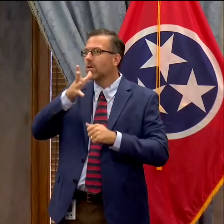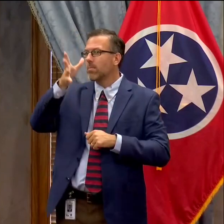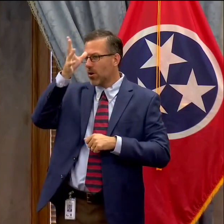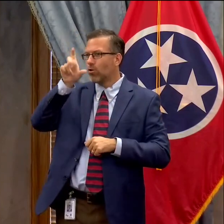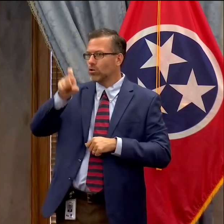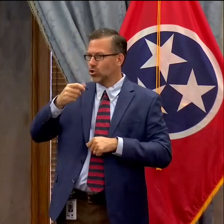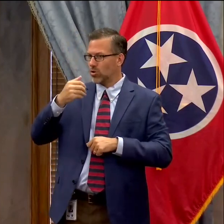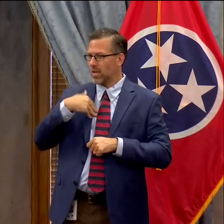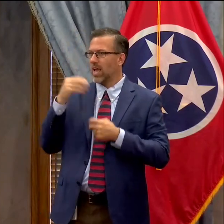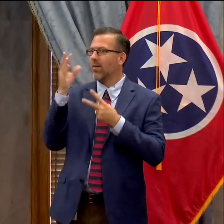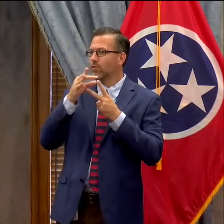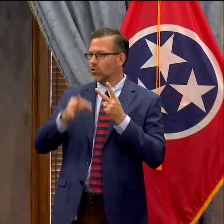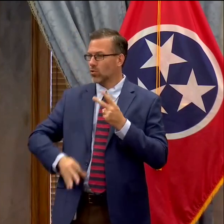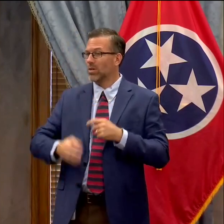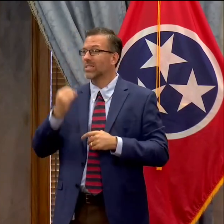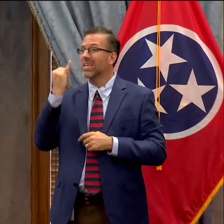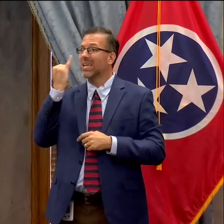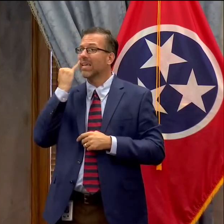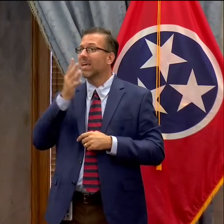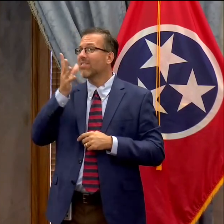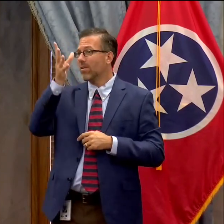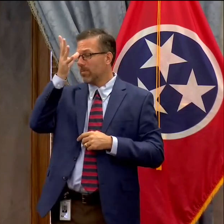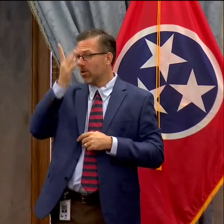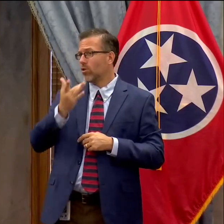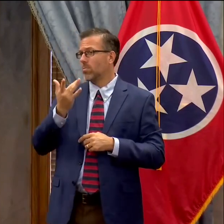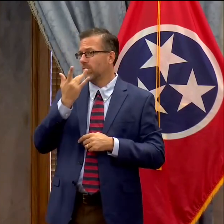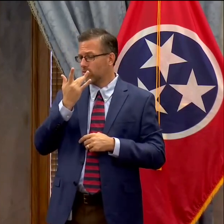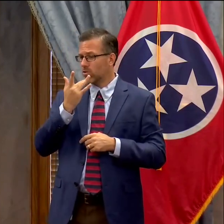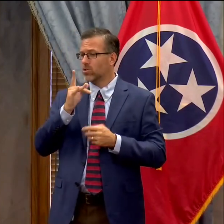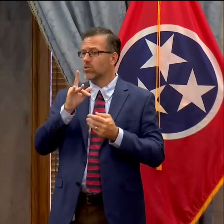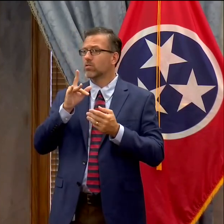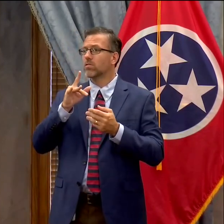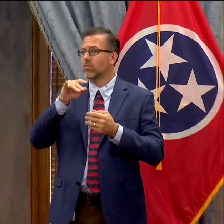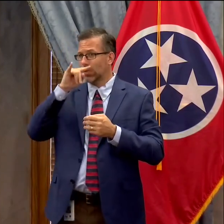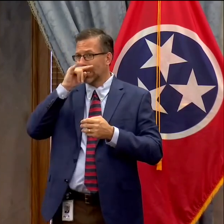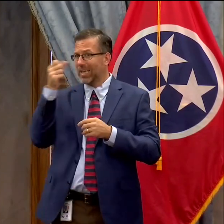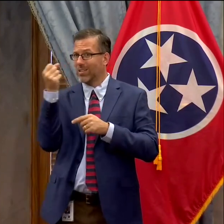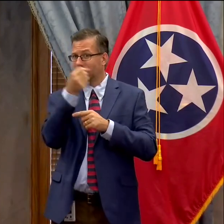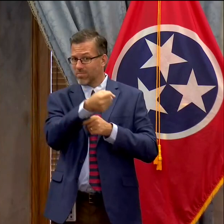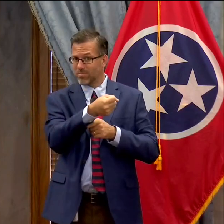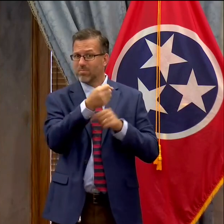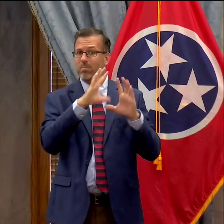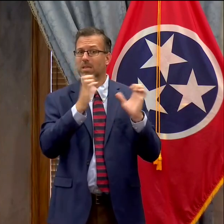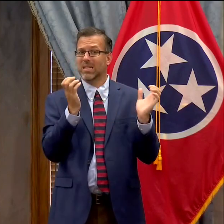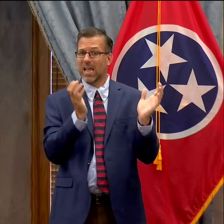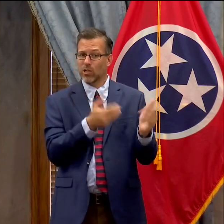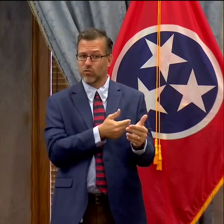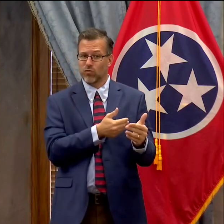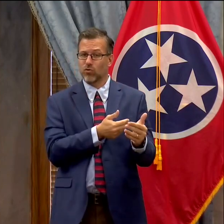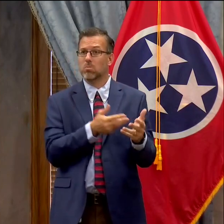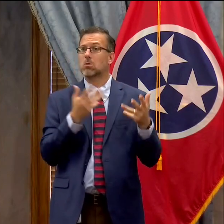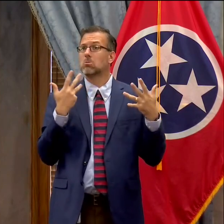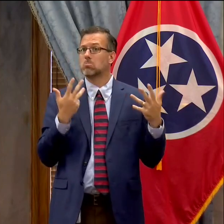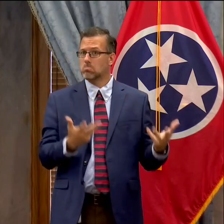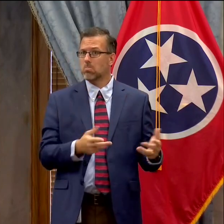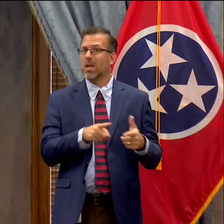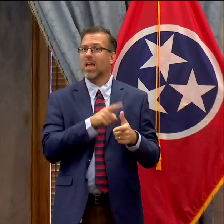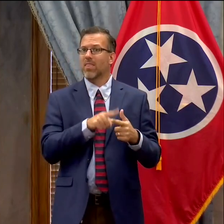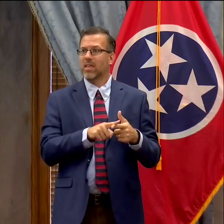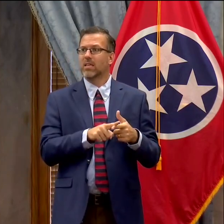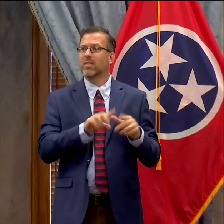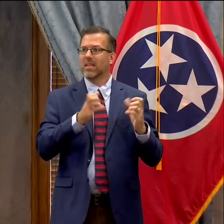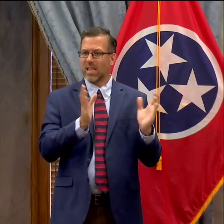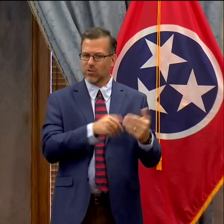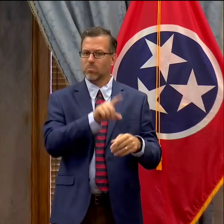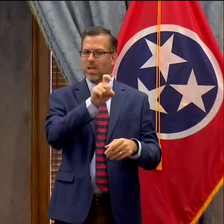and if a parent chooses for their child to go into a classroom in person then you make that classroom as safe as